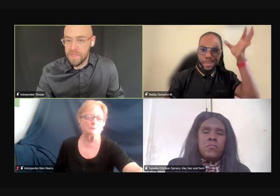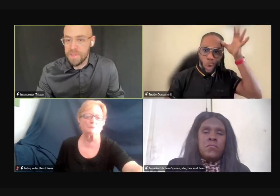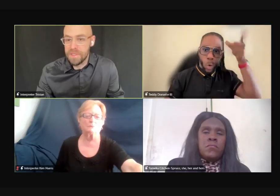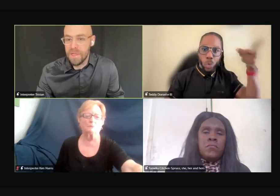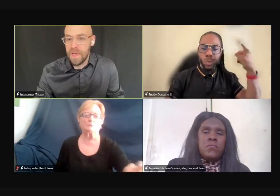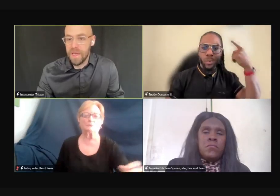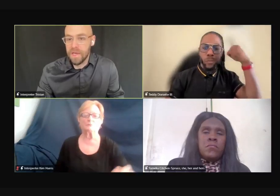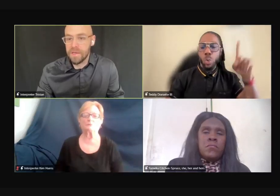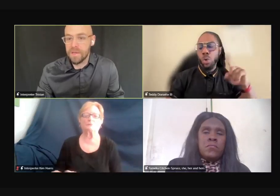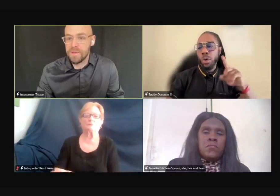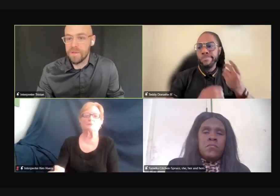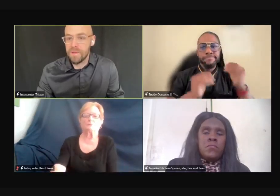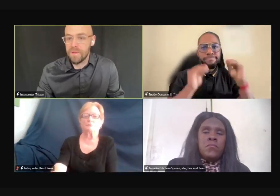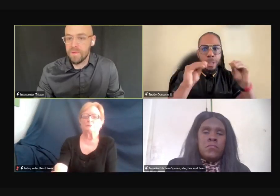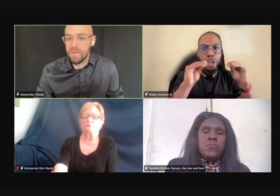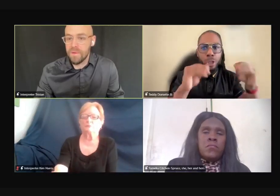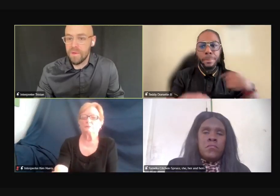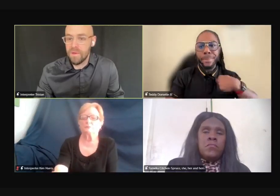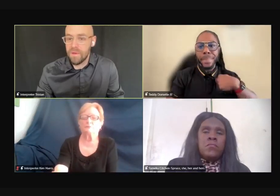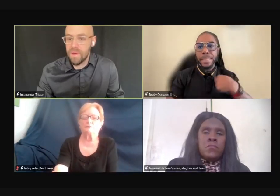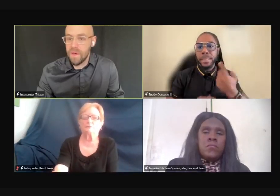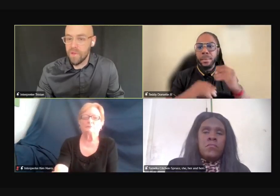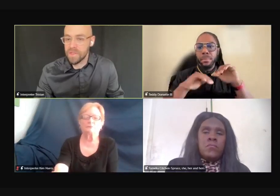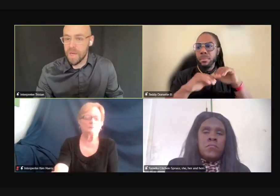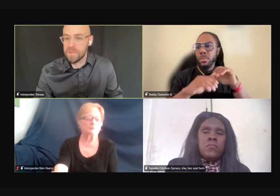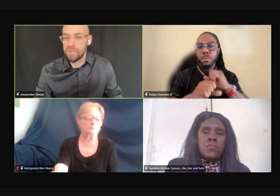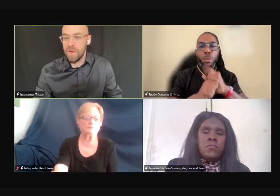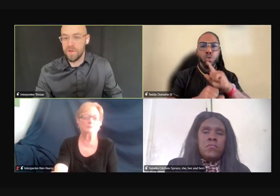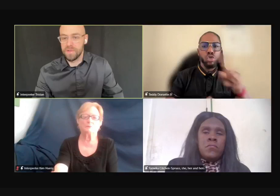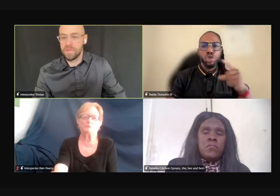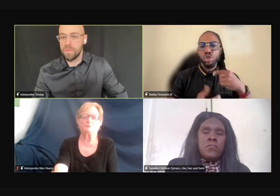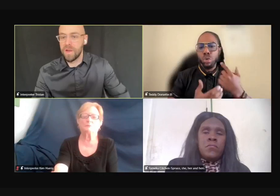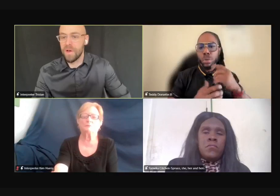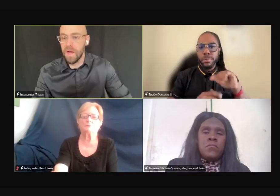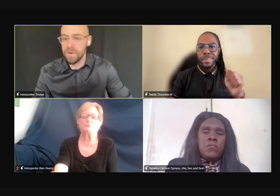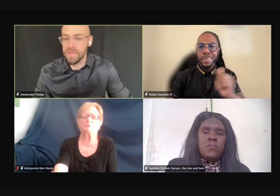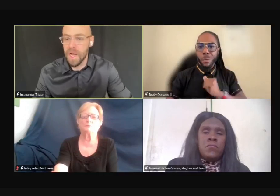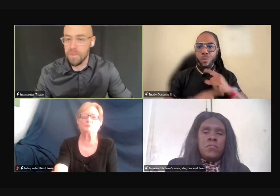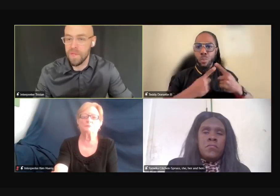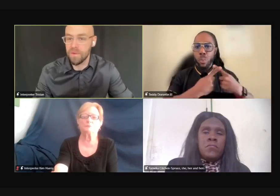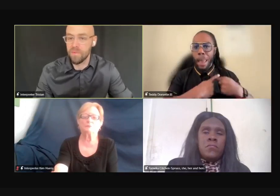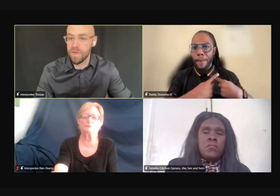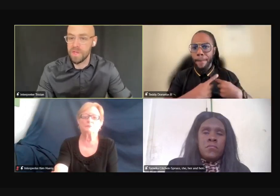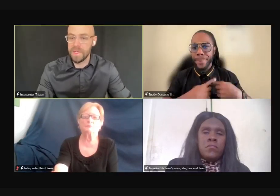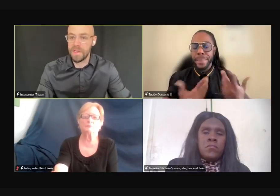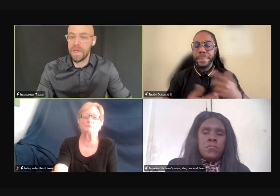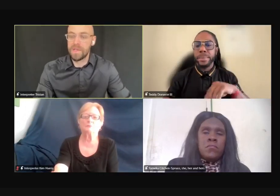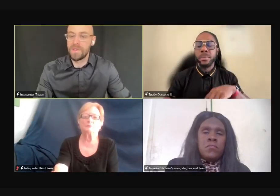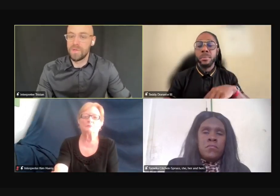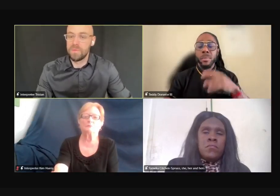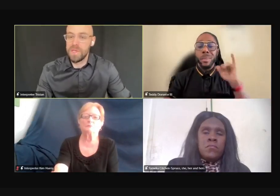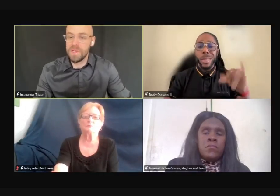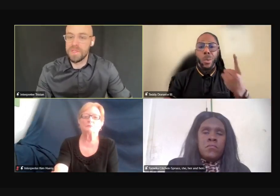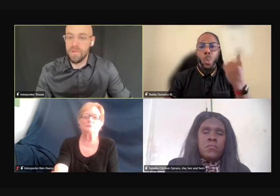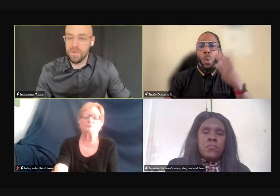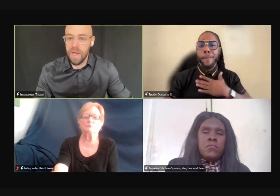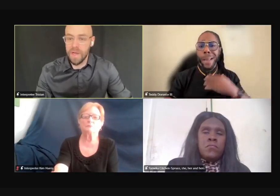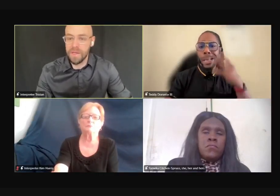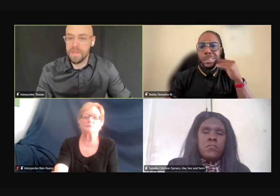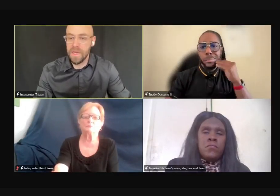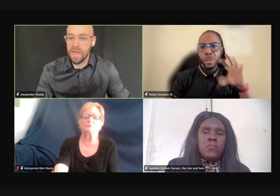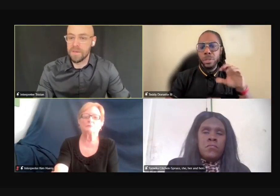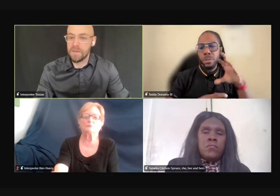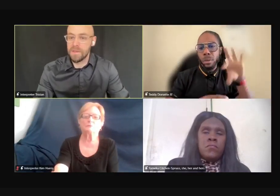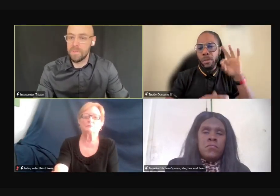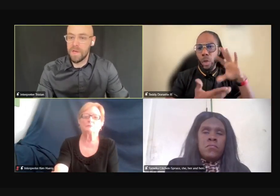disabilities and other types of barriers. So my father taught me really to be self